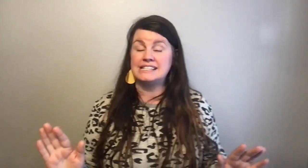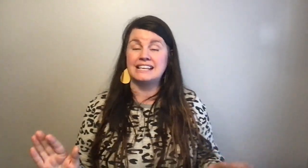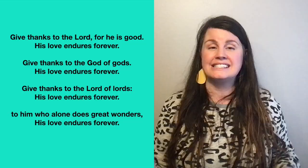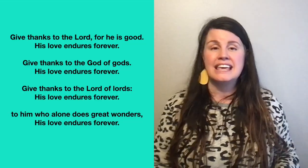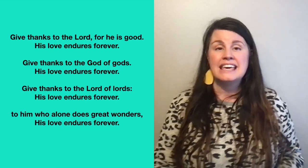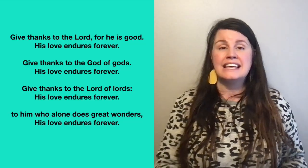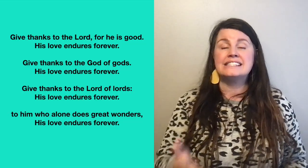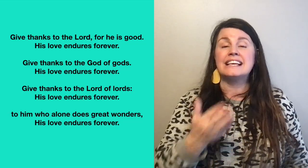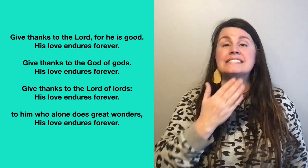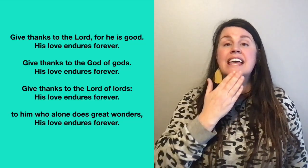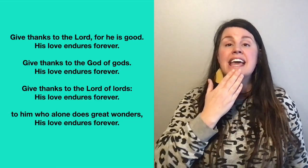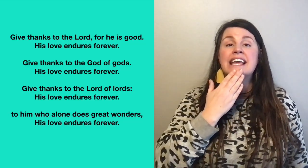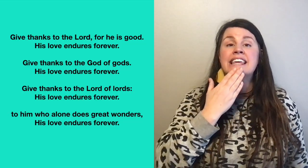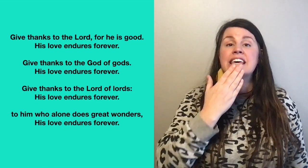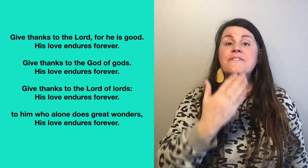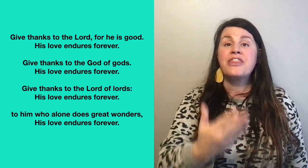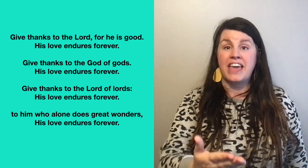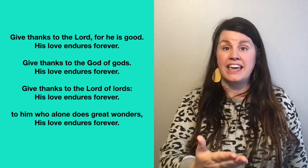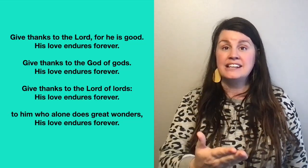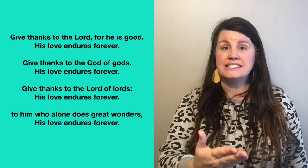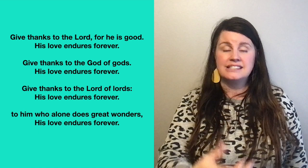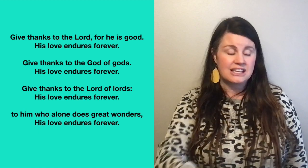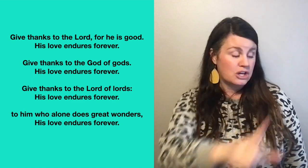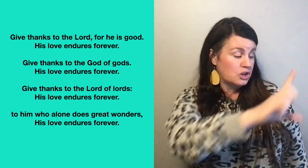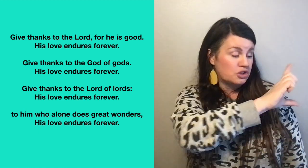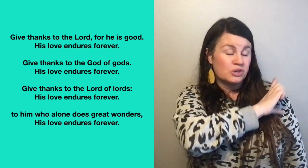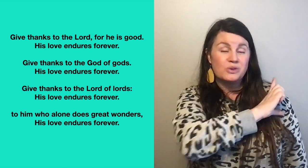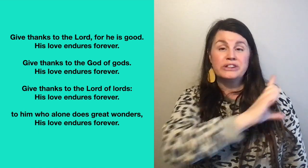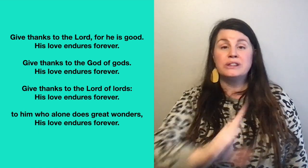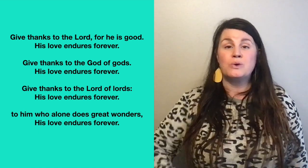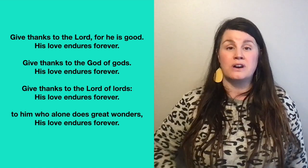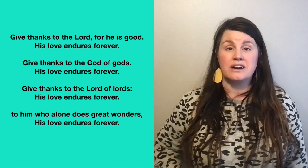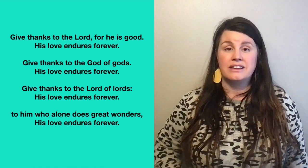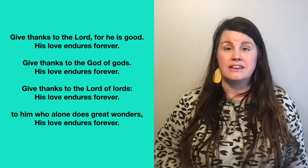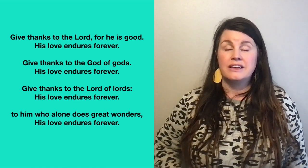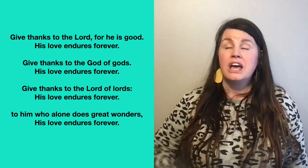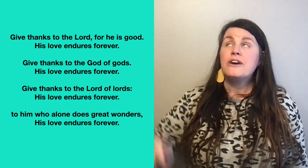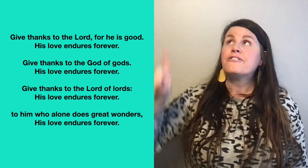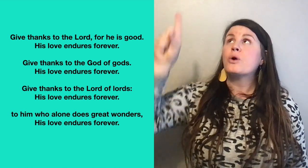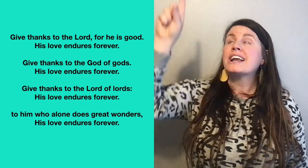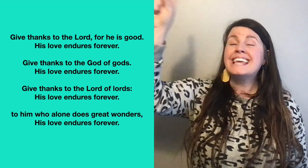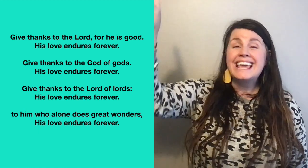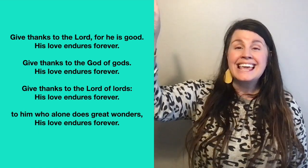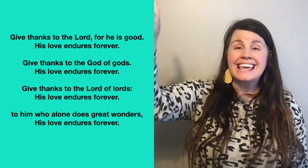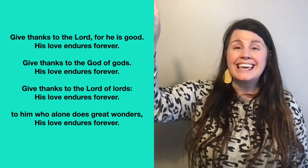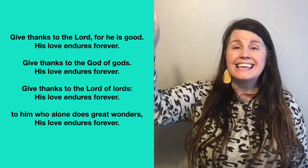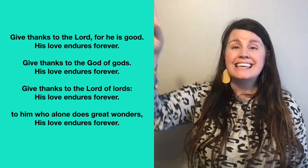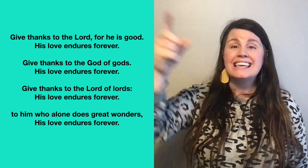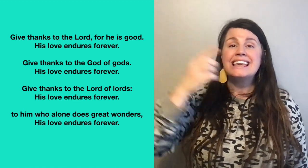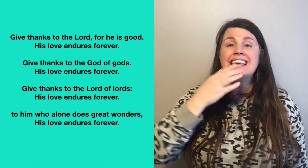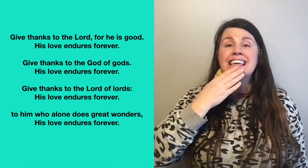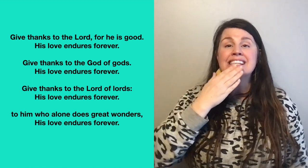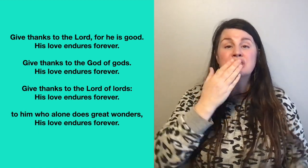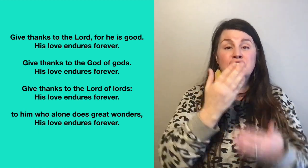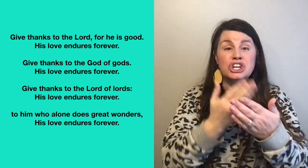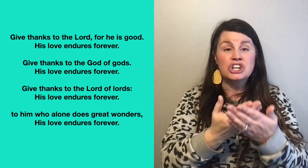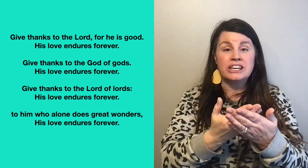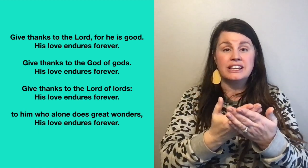says. It says, Give thanks to the Lord, for He is good.